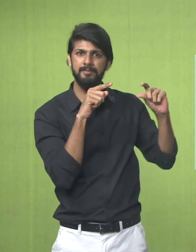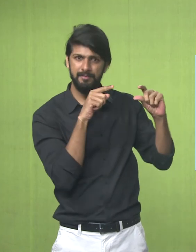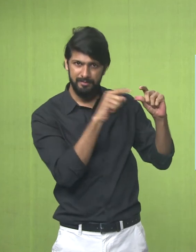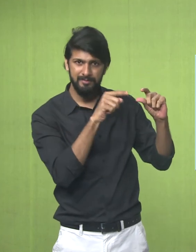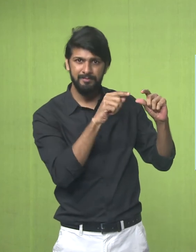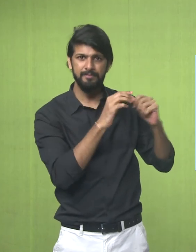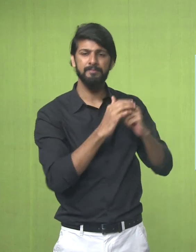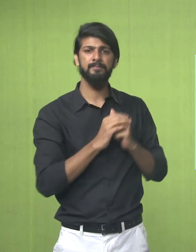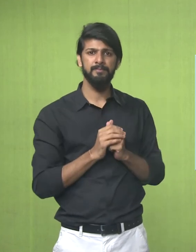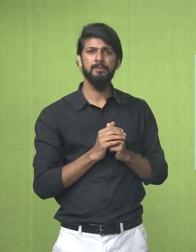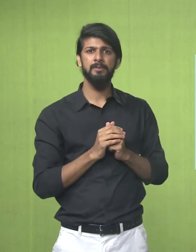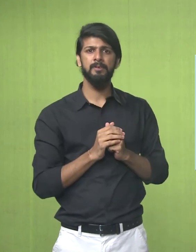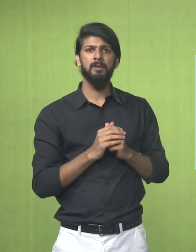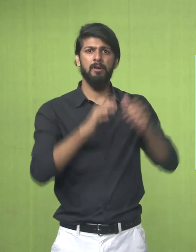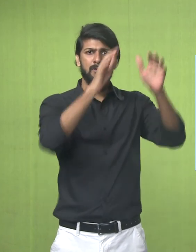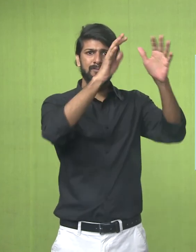Design In the body Of the tiger